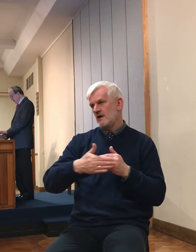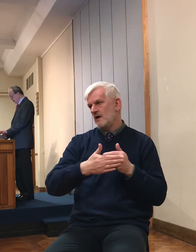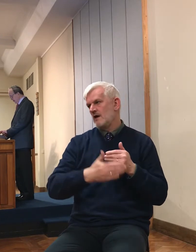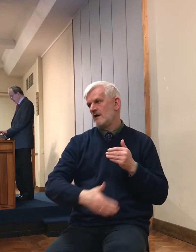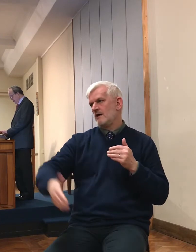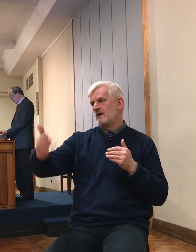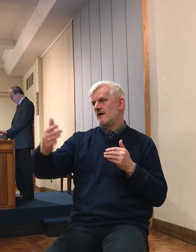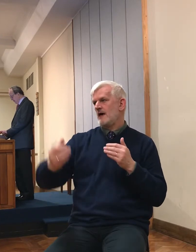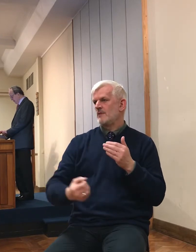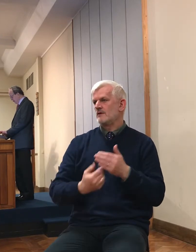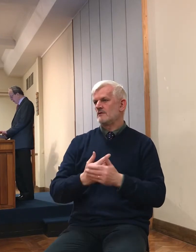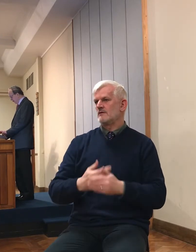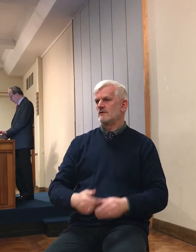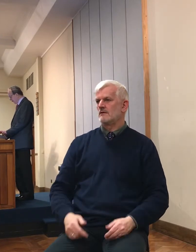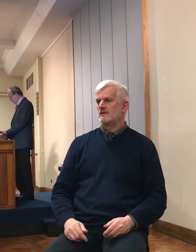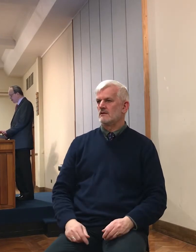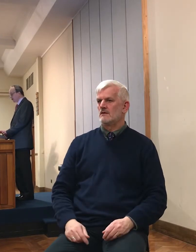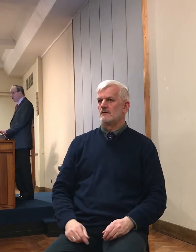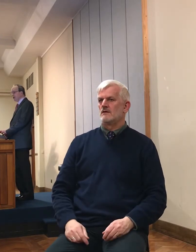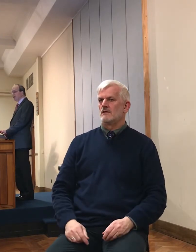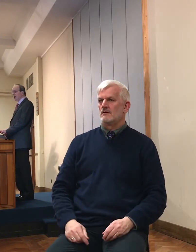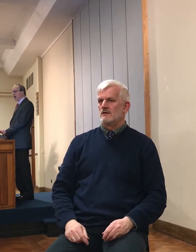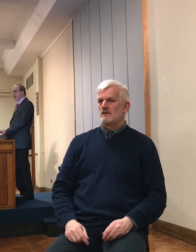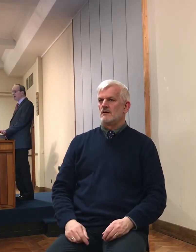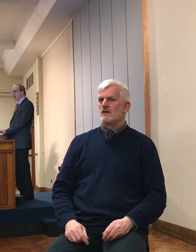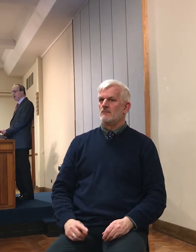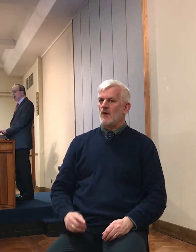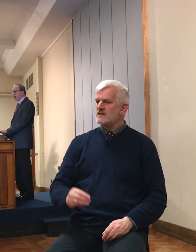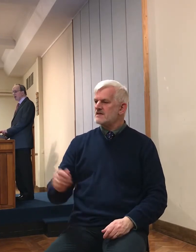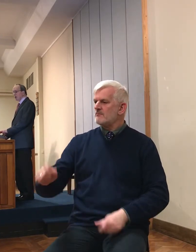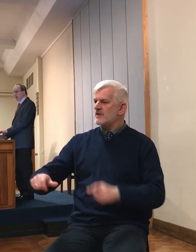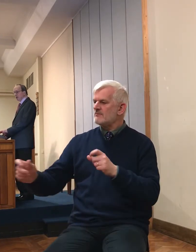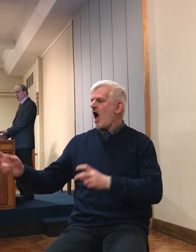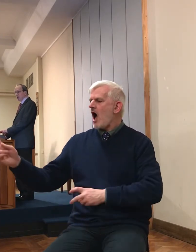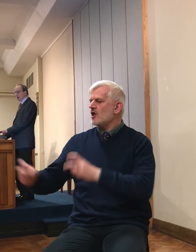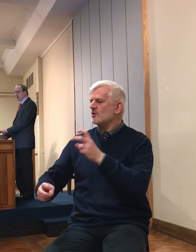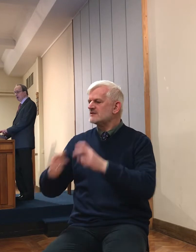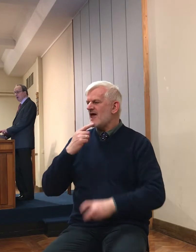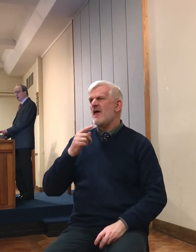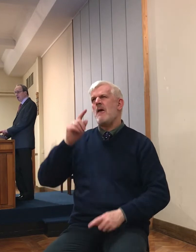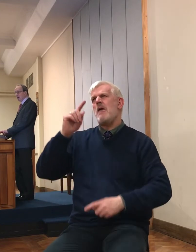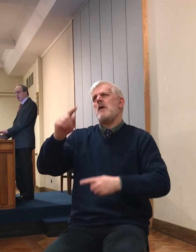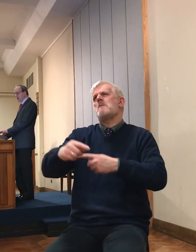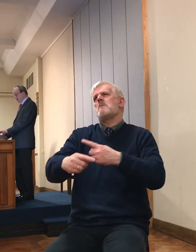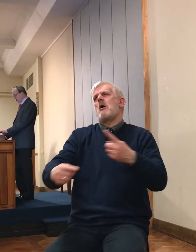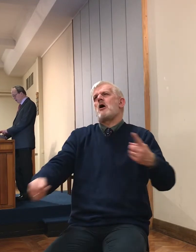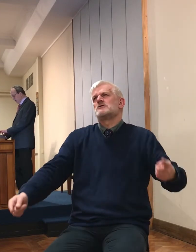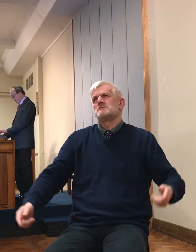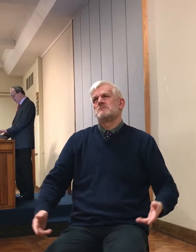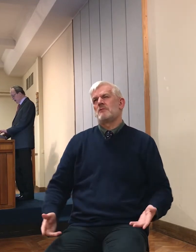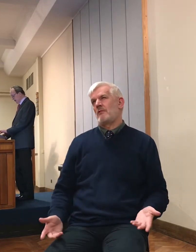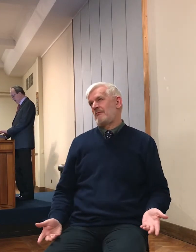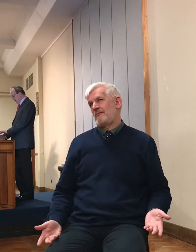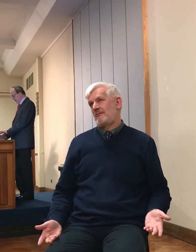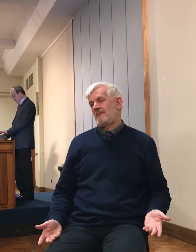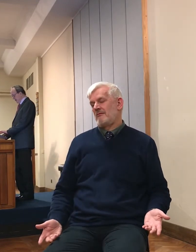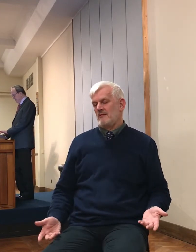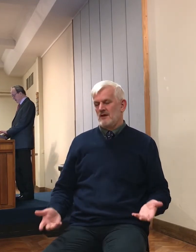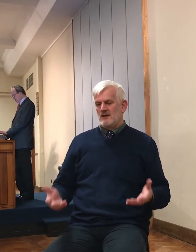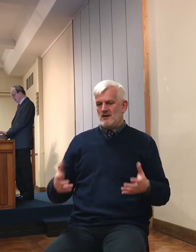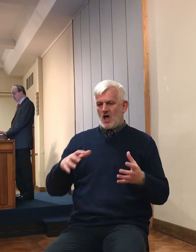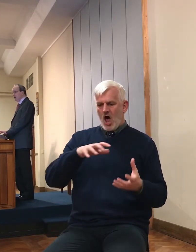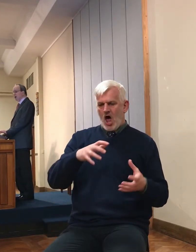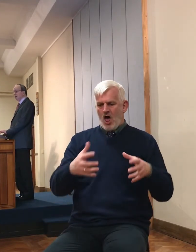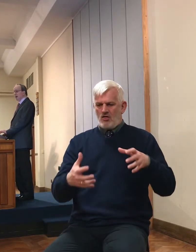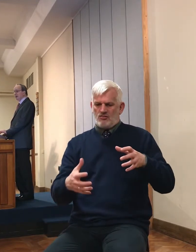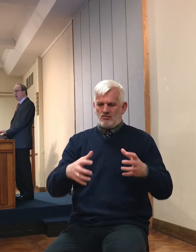as to whether it was a miracle of refraction of light, or whether it was a miracle of earth's rotation. I